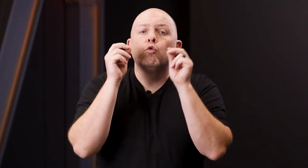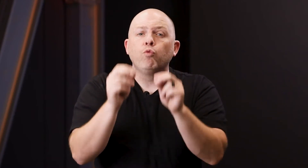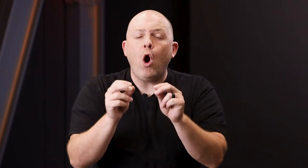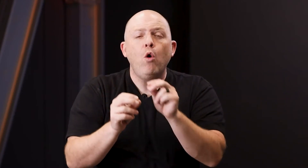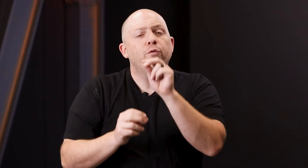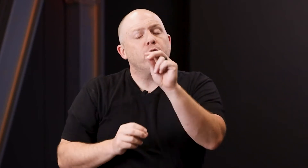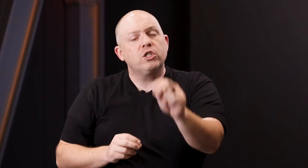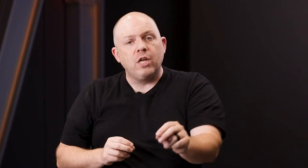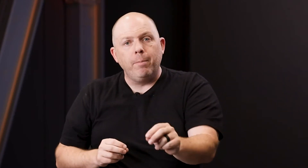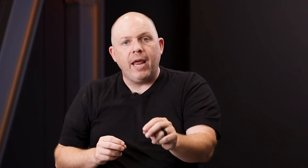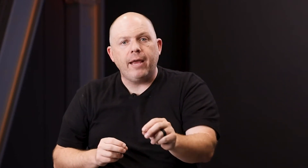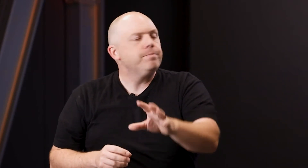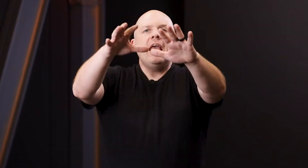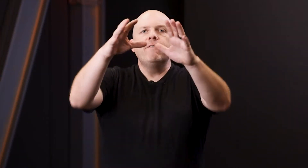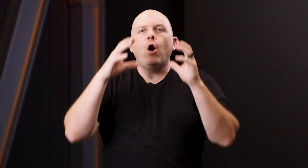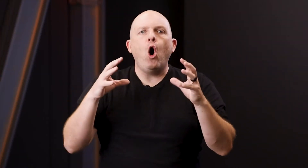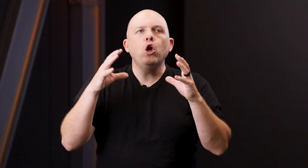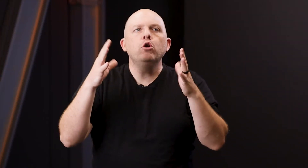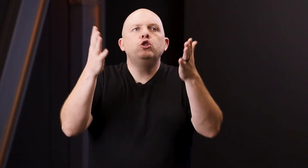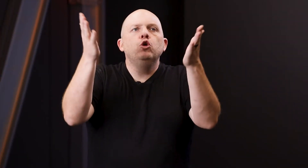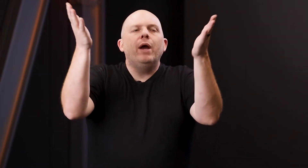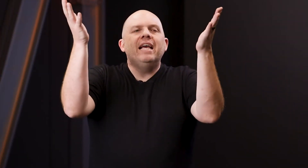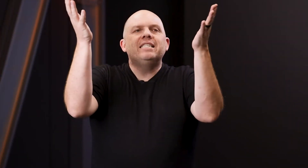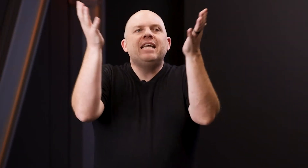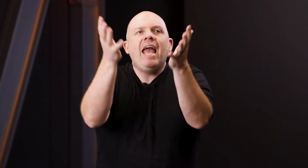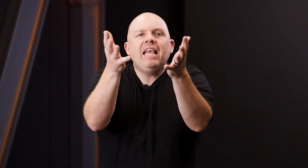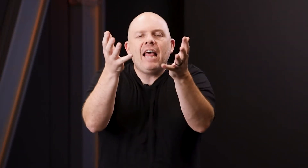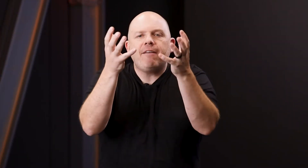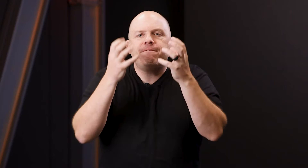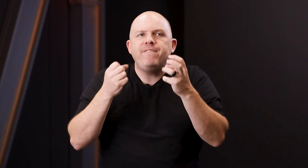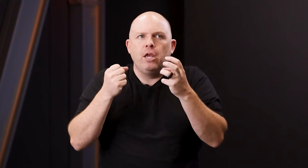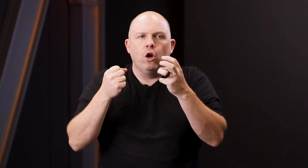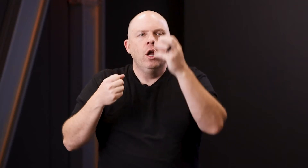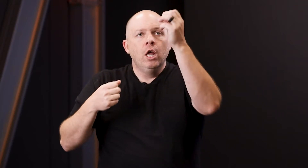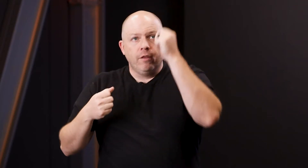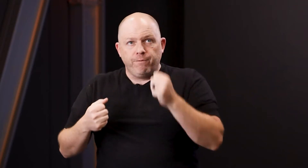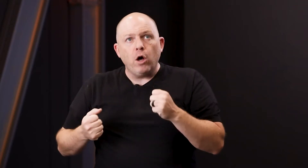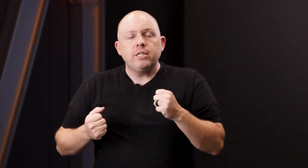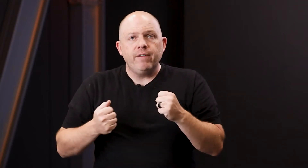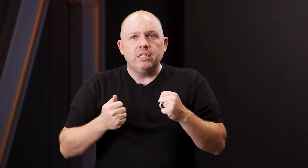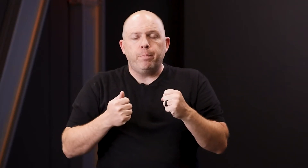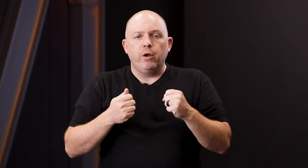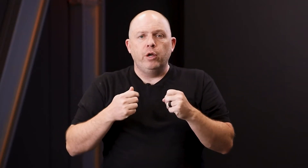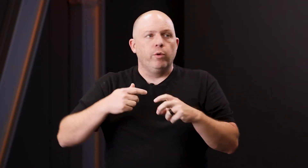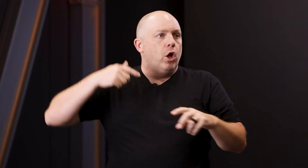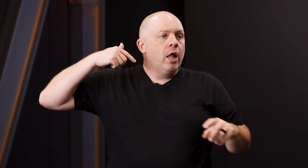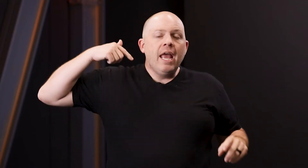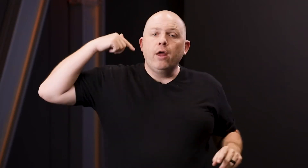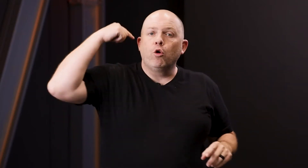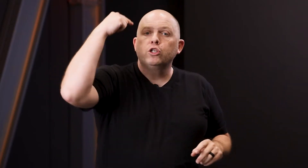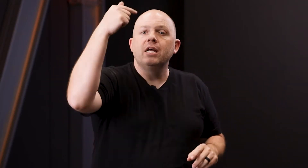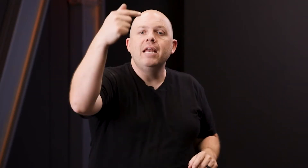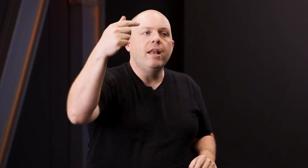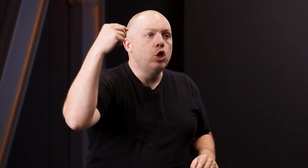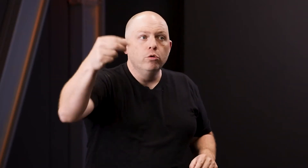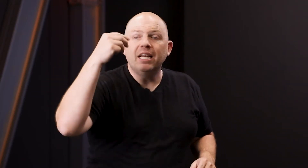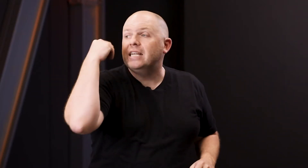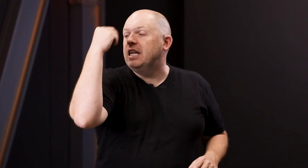road for someday. If all you do is take that fear, the false evidence appearing real, in order to, and use it as an